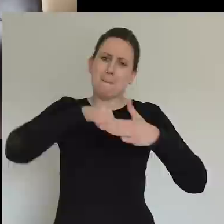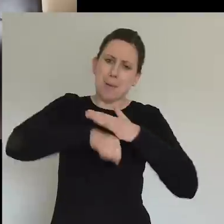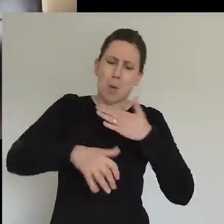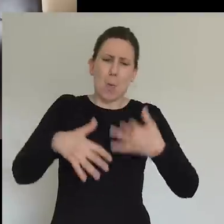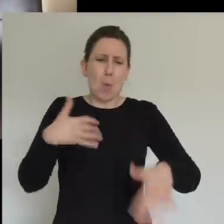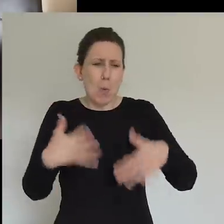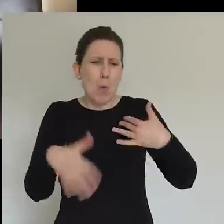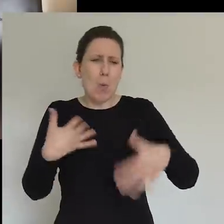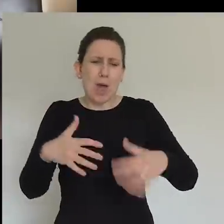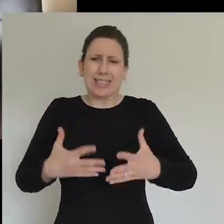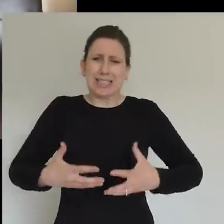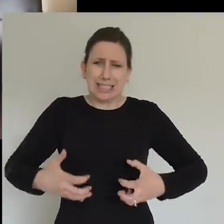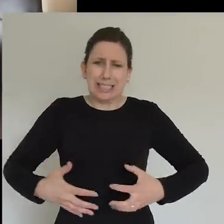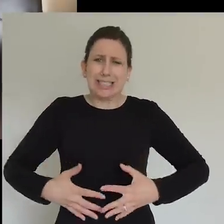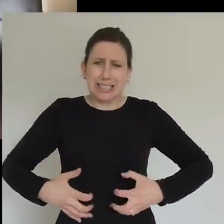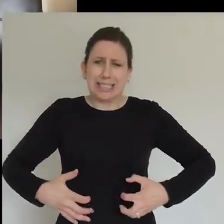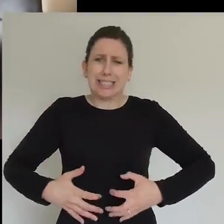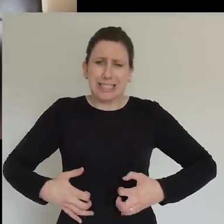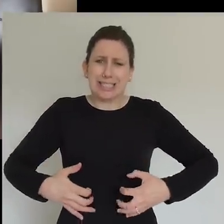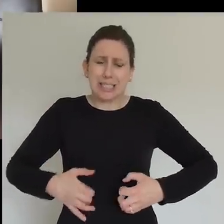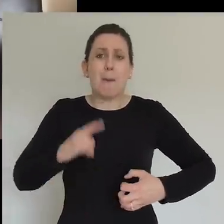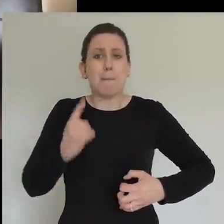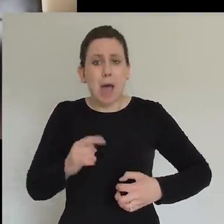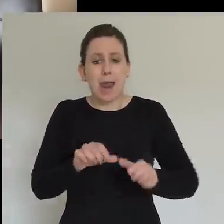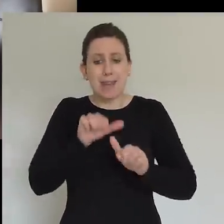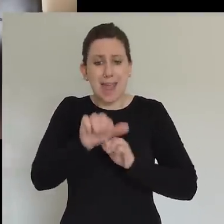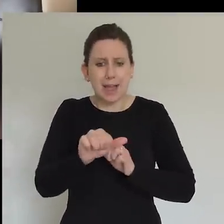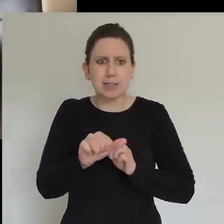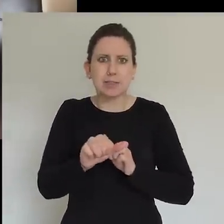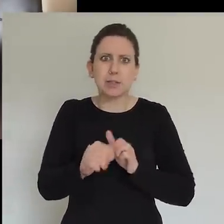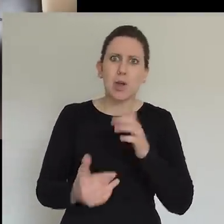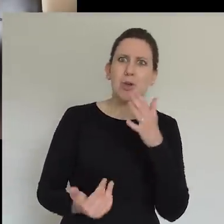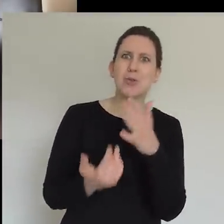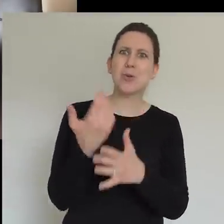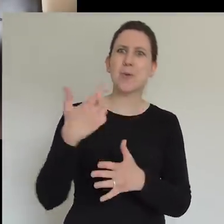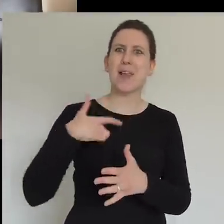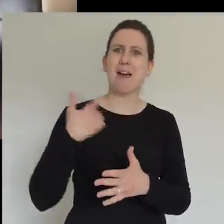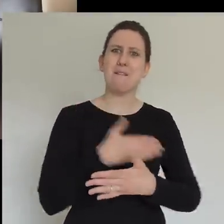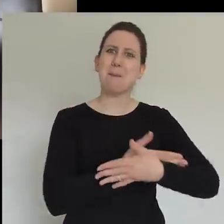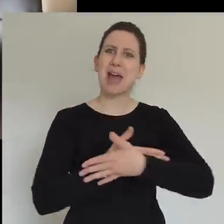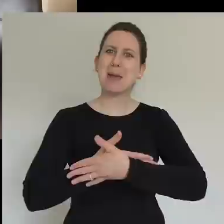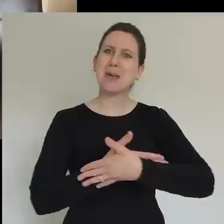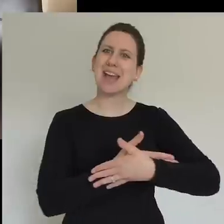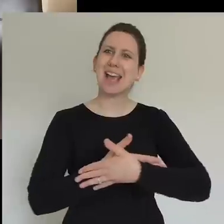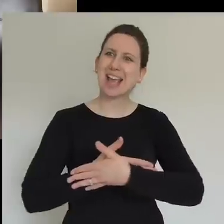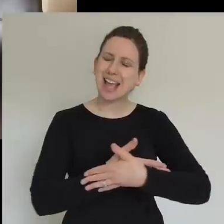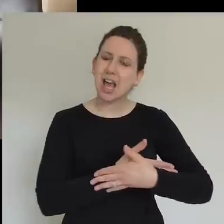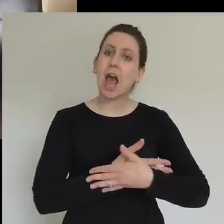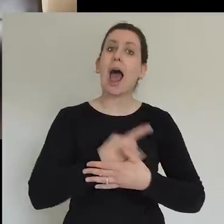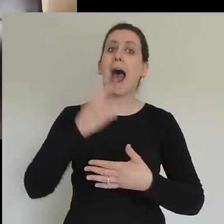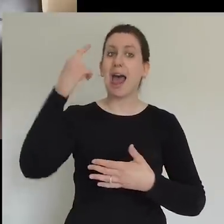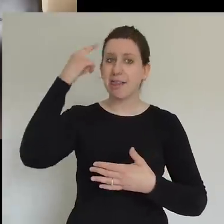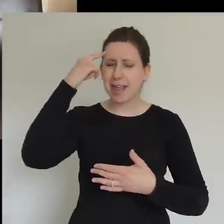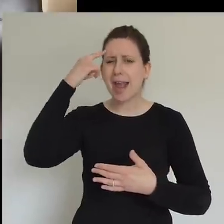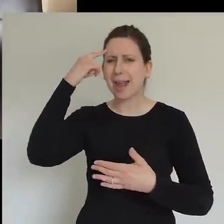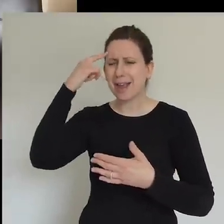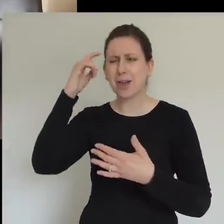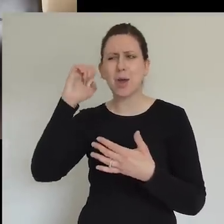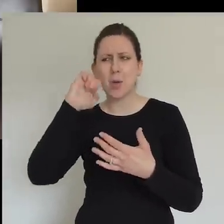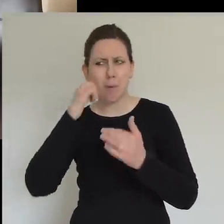comes off the back of it. And I think we're probably going to see other birth pains that are going to come. This is not necessarily the only one. But what we